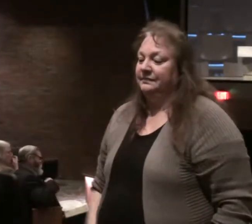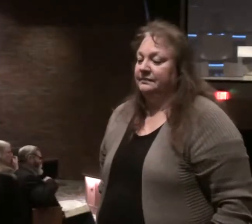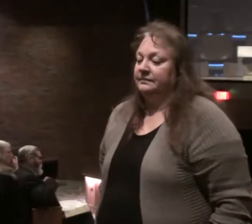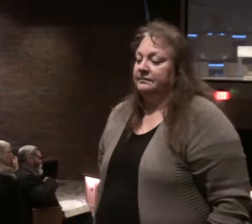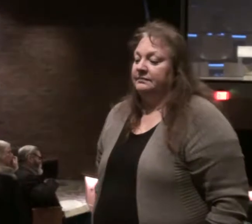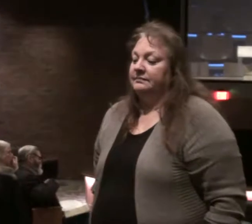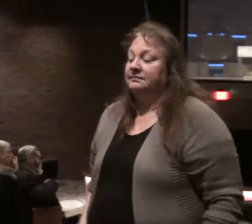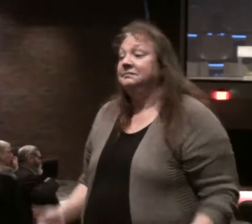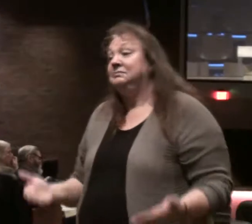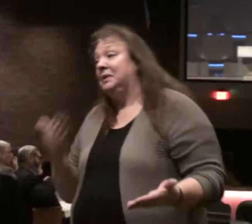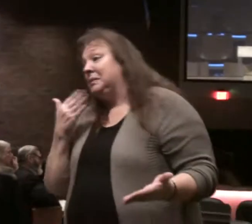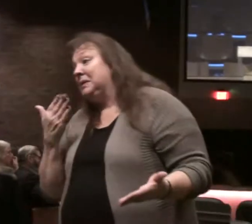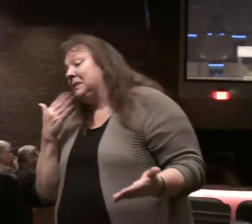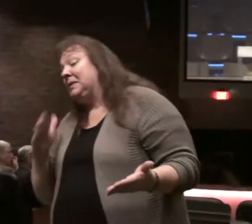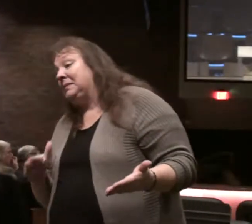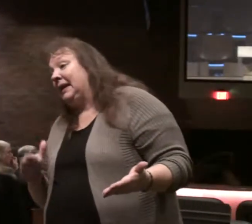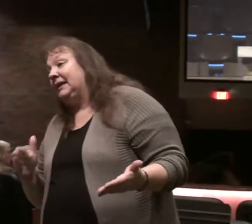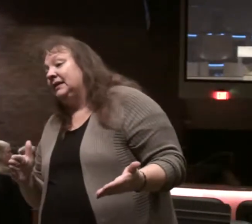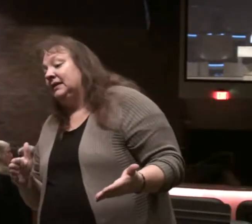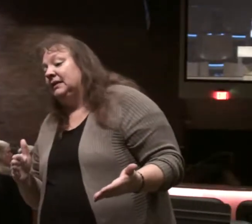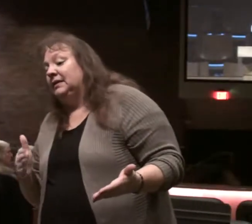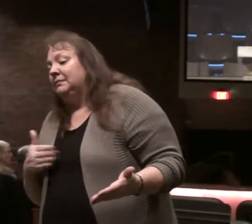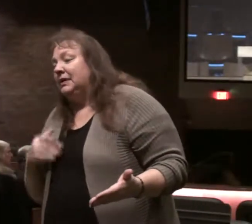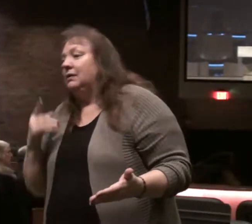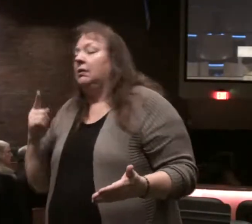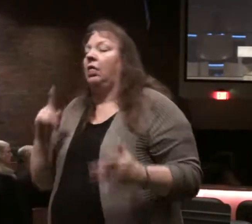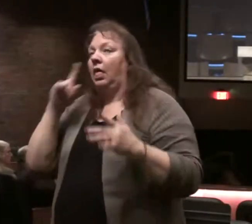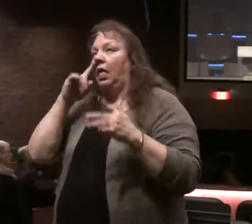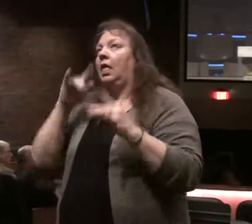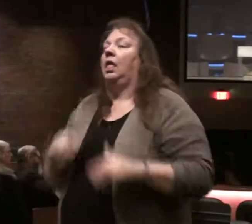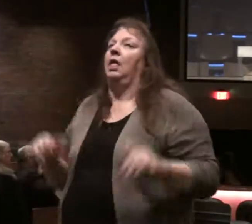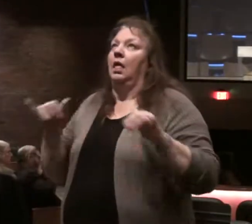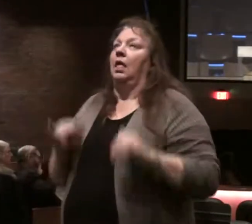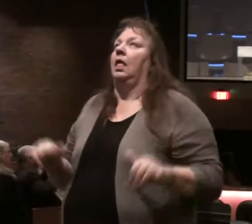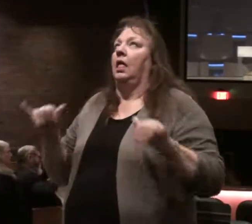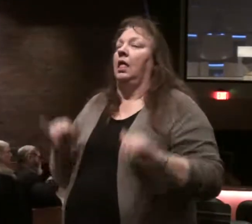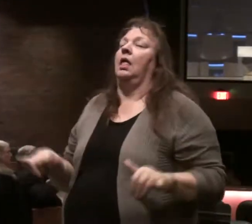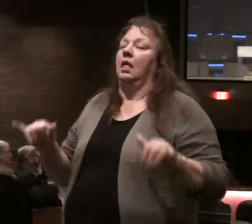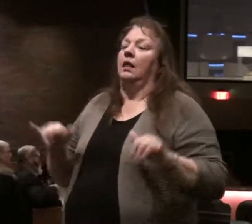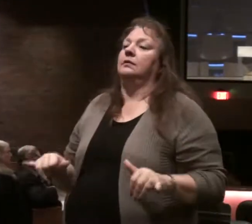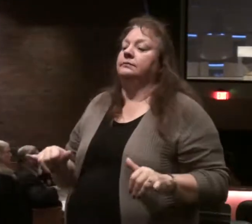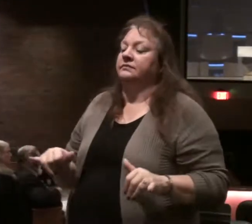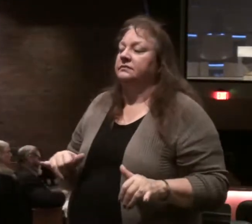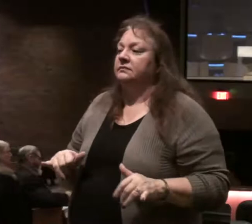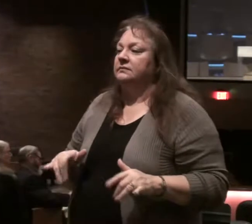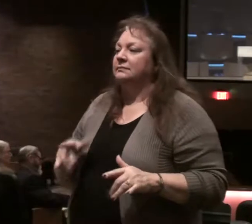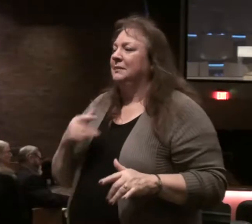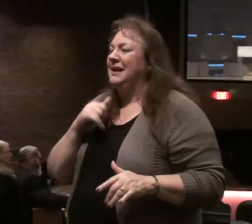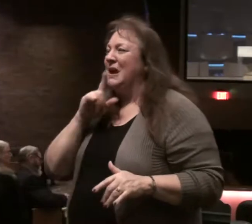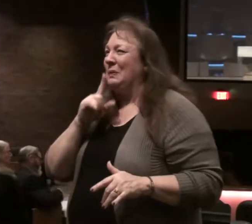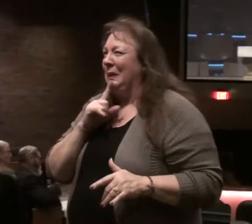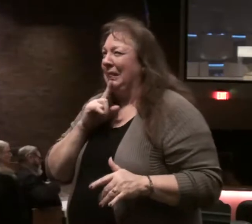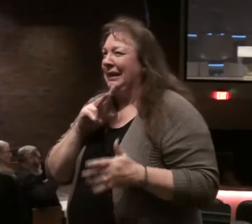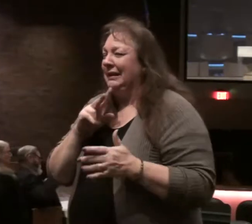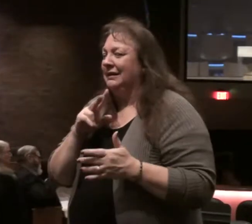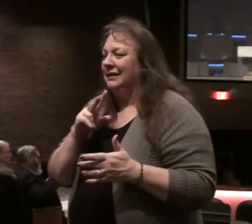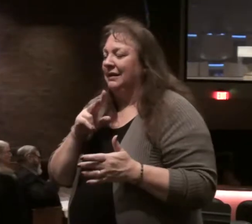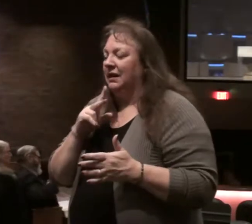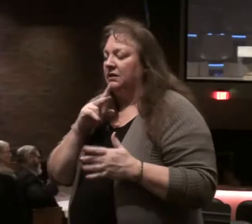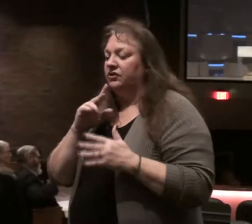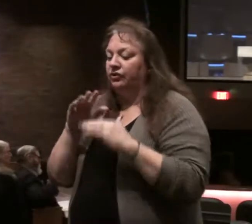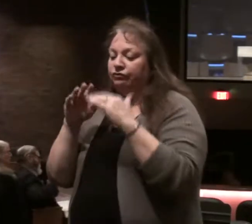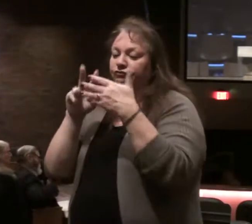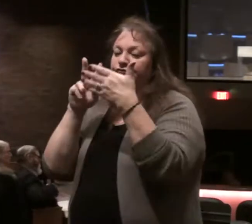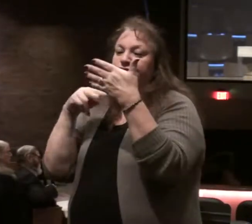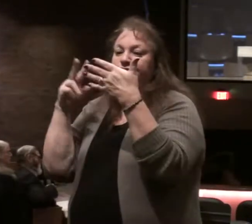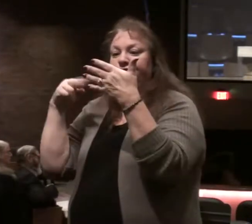Now, maybe good, maybe bad, but if that's just a route, you know, just going through God's word in a mechanical type way, that's not the idea